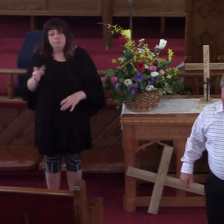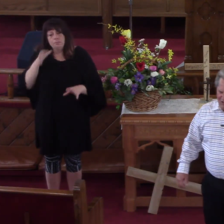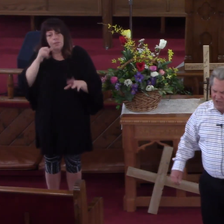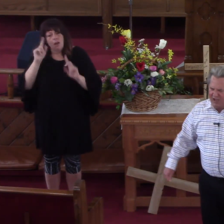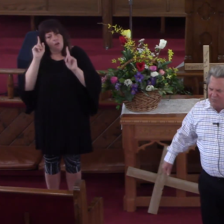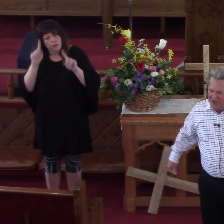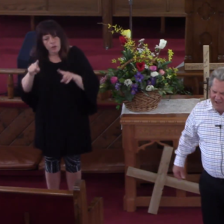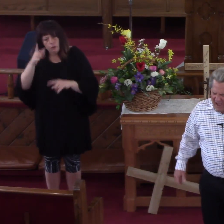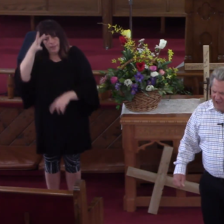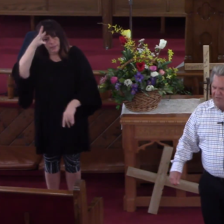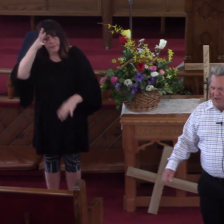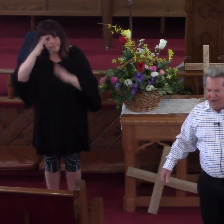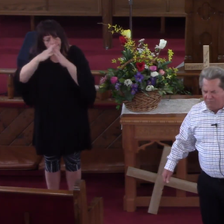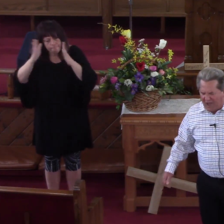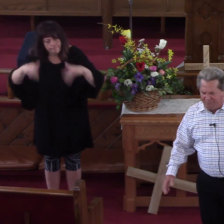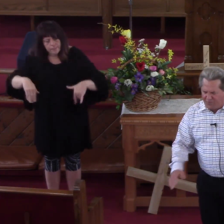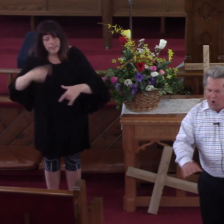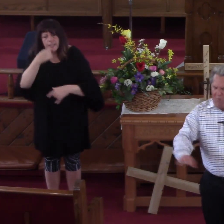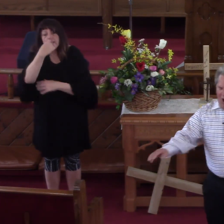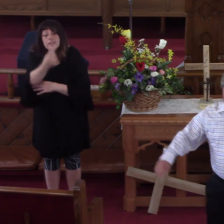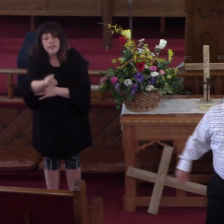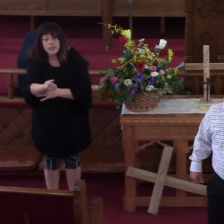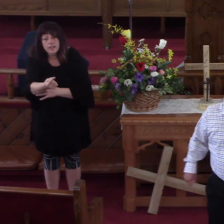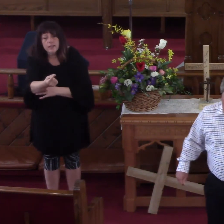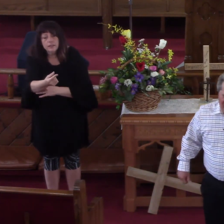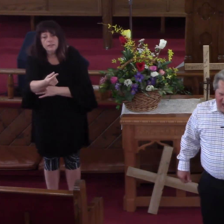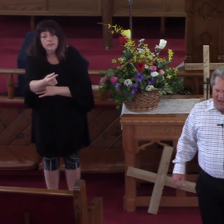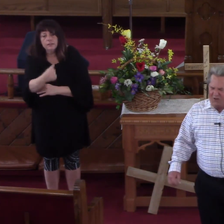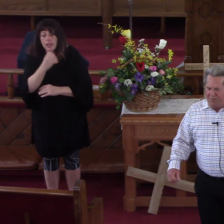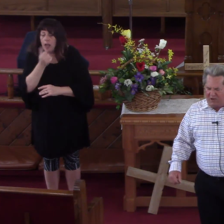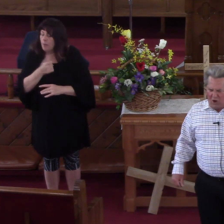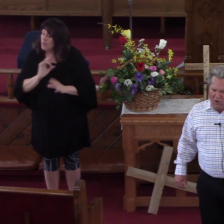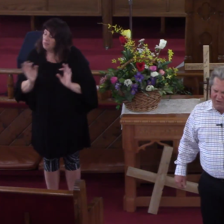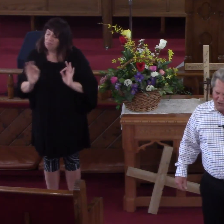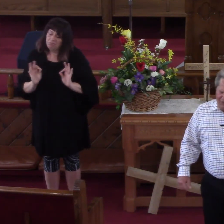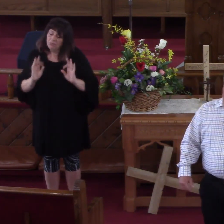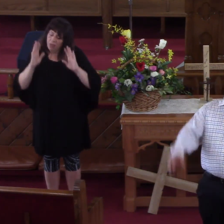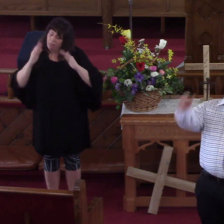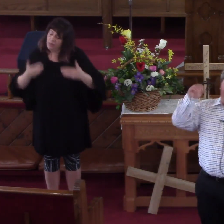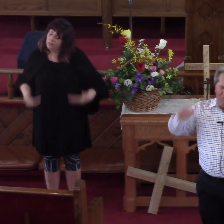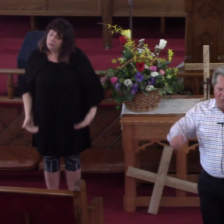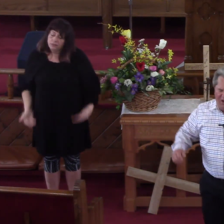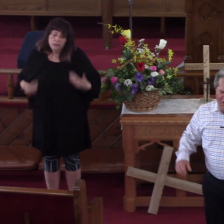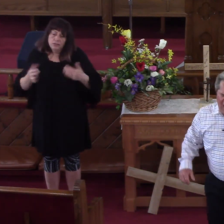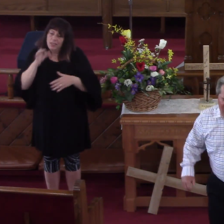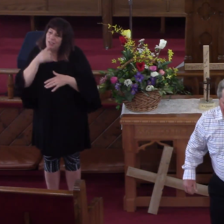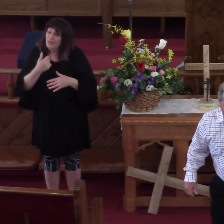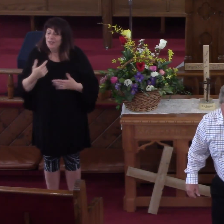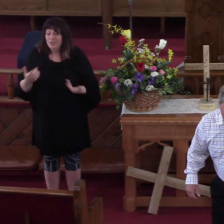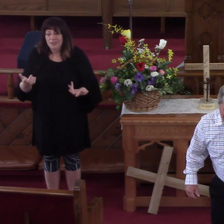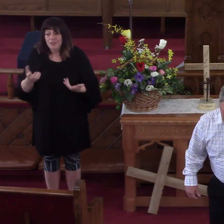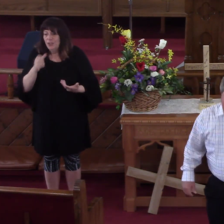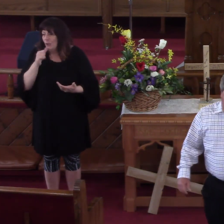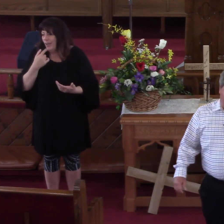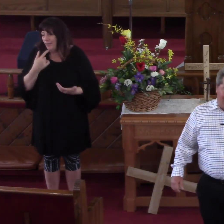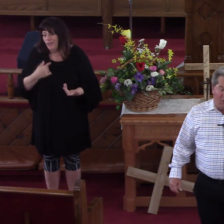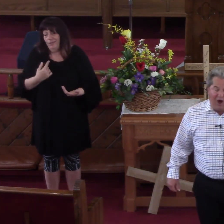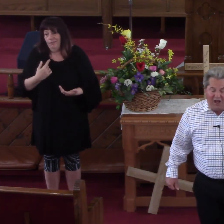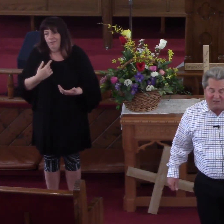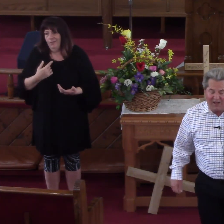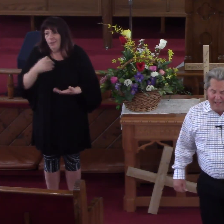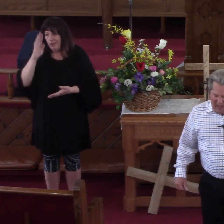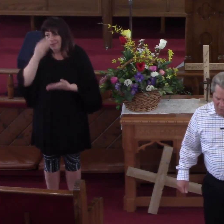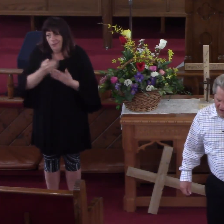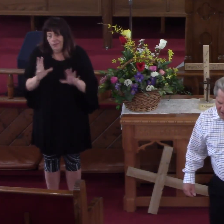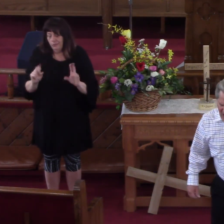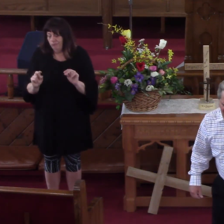and I'll tell him that I'm no more worthy to be called. said, just make me one of your hired servers. I'll tell